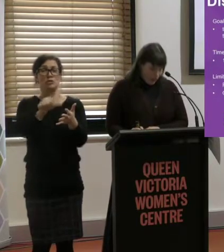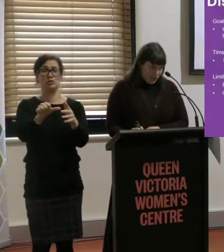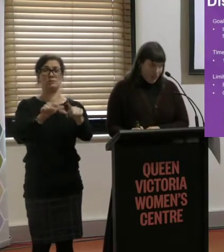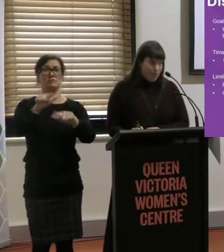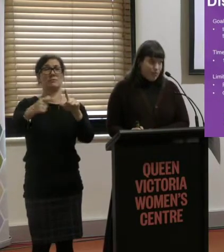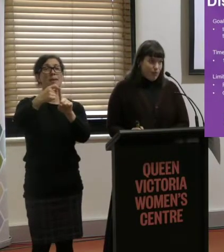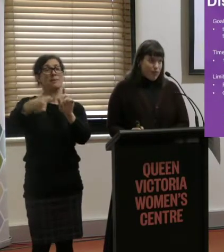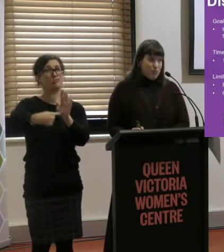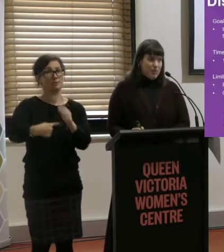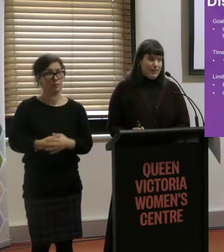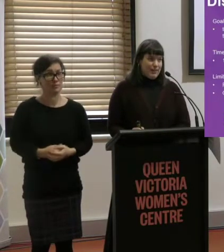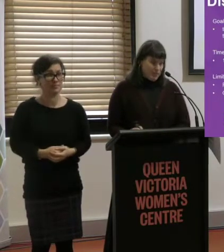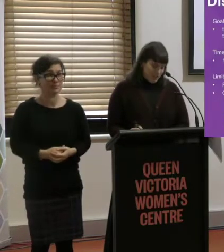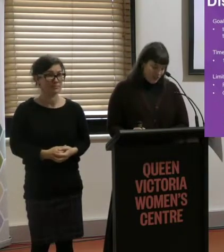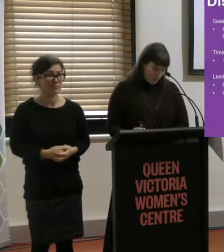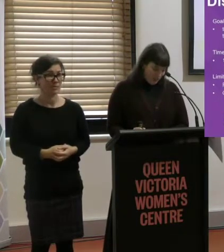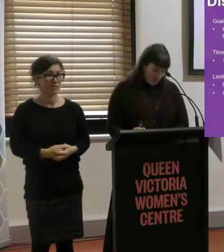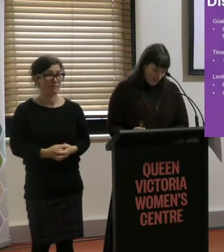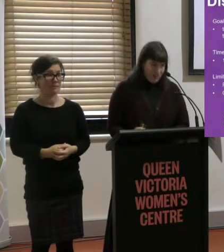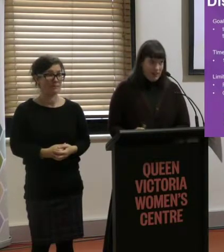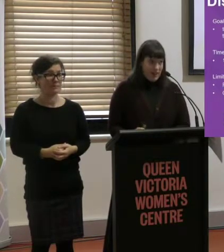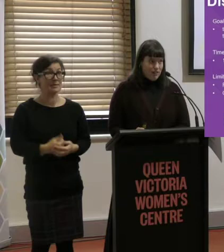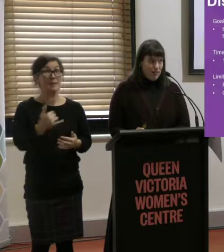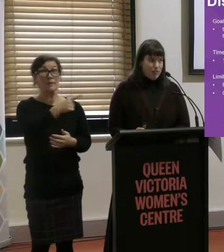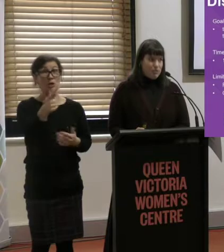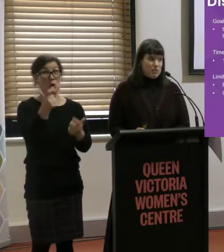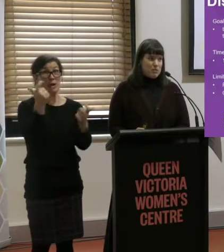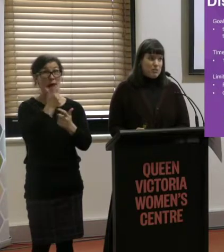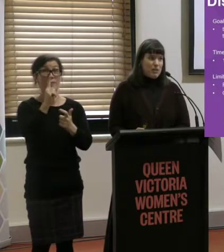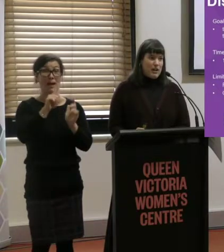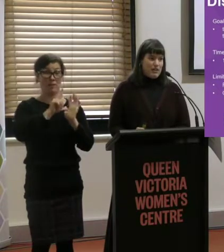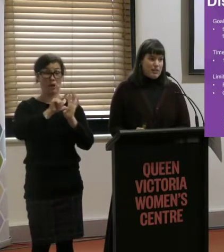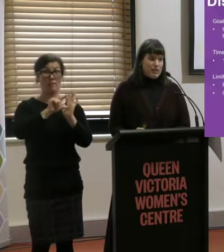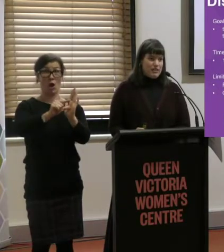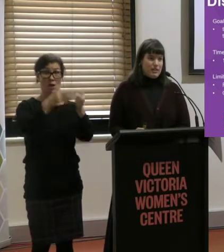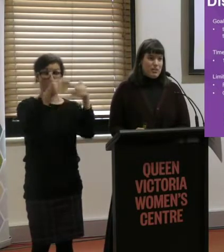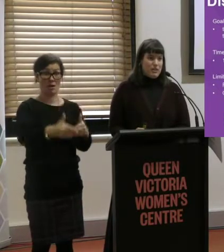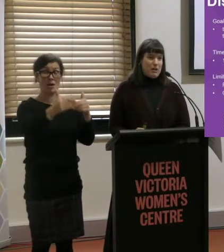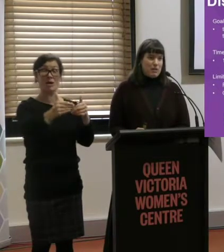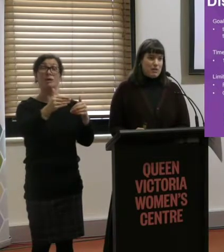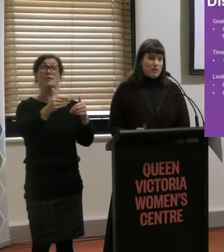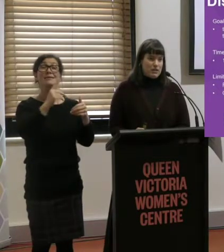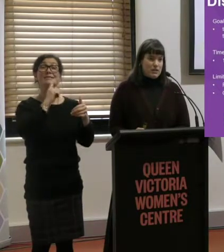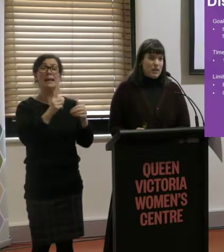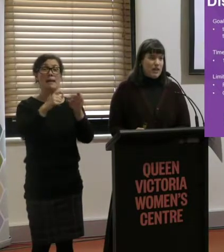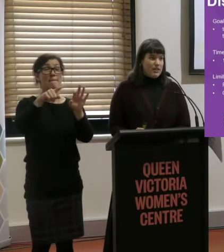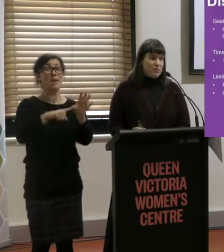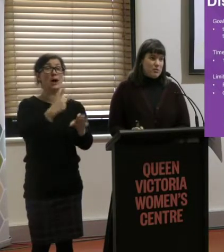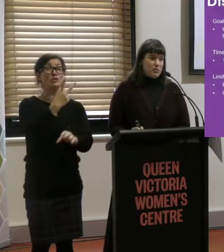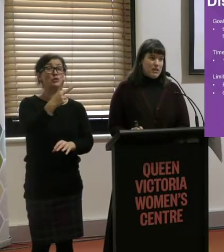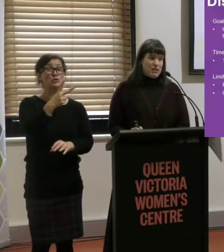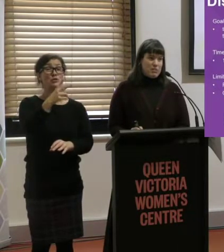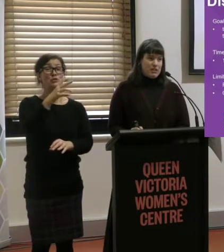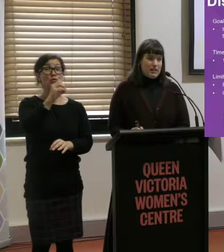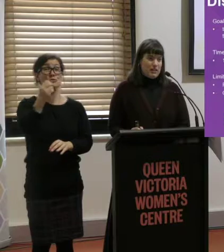The timeframe, which you might laugh at now, was supposed to be 100% accessibility by 2020. They were